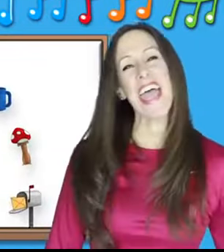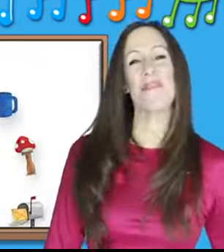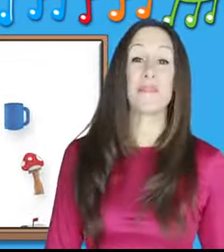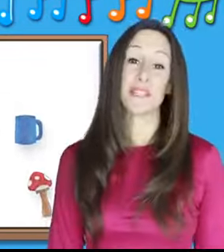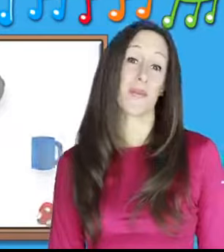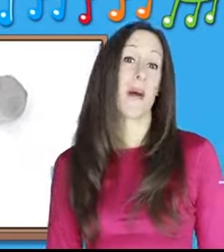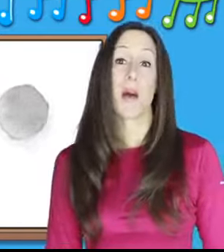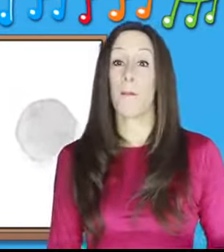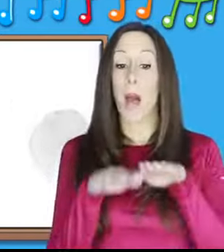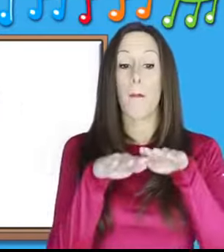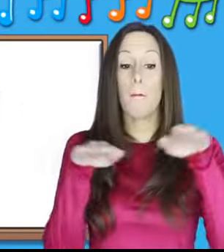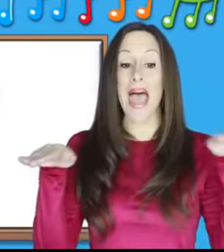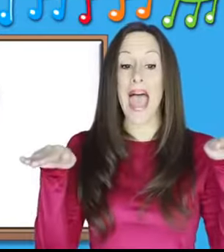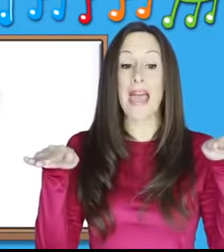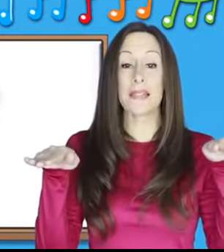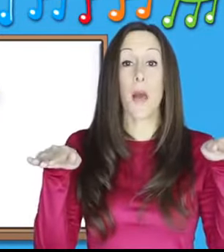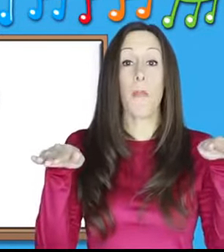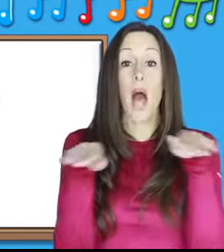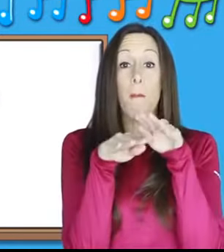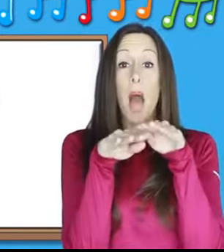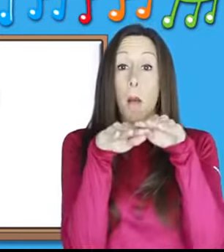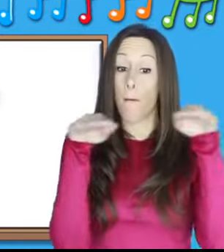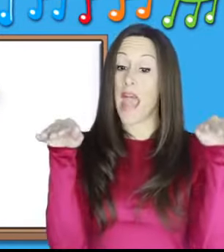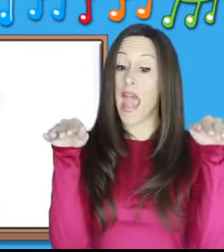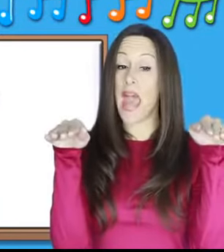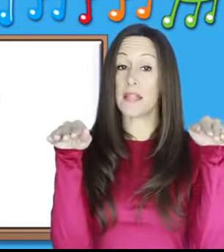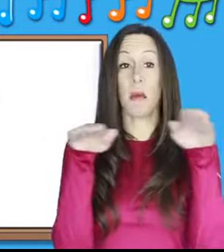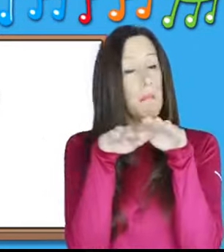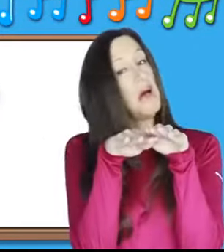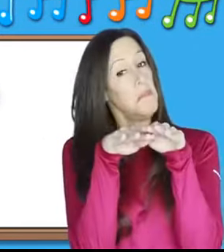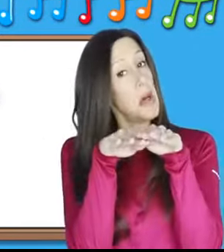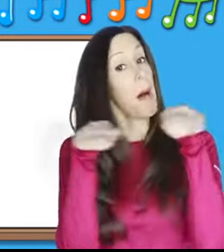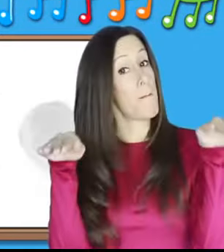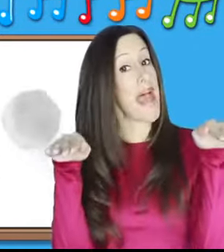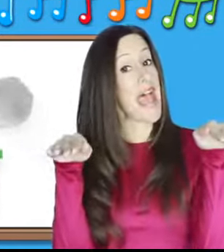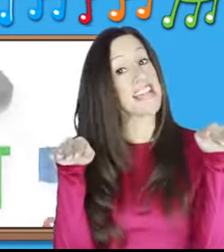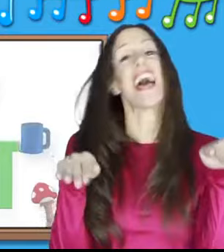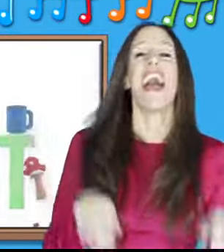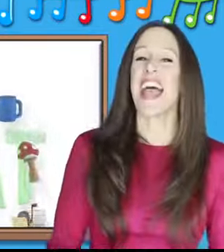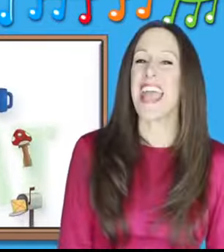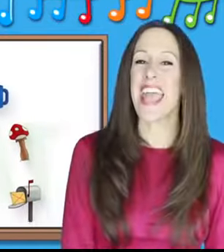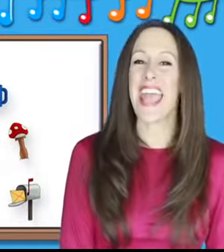is for m-m-mat M-m-m-matt M-m-m-m-matt M